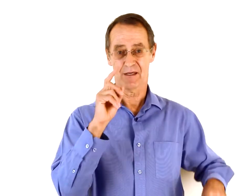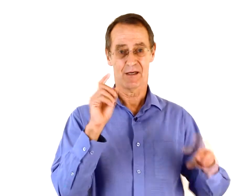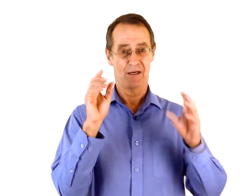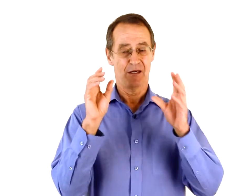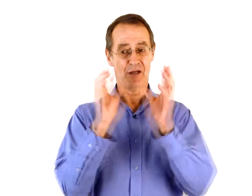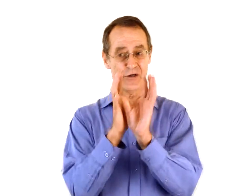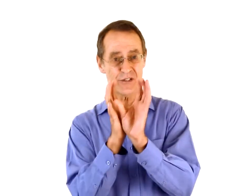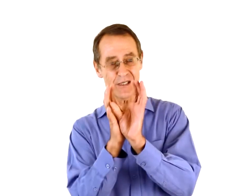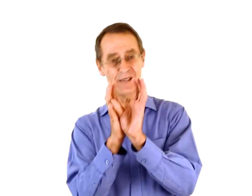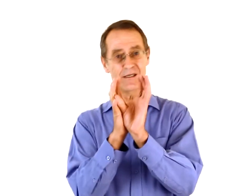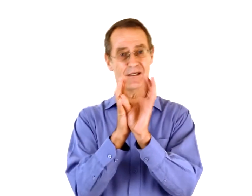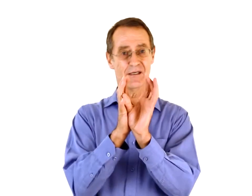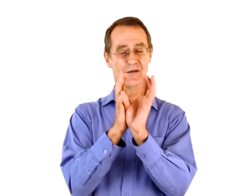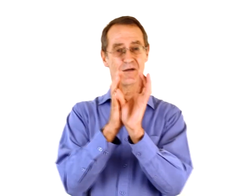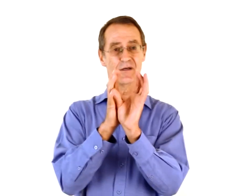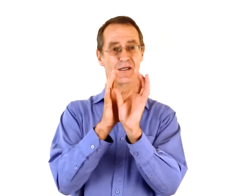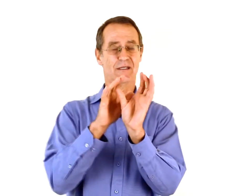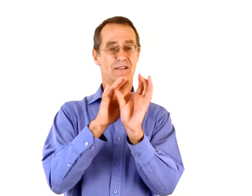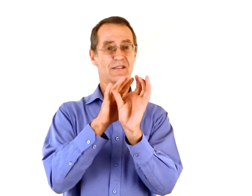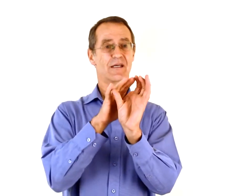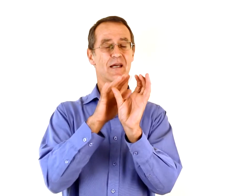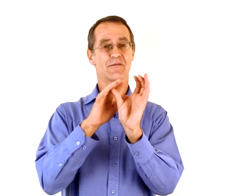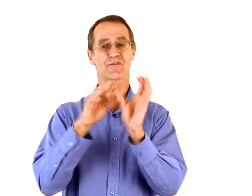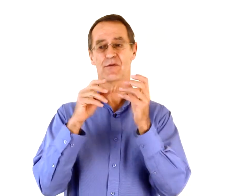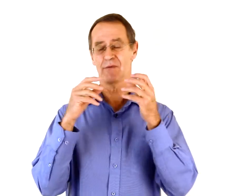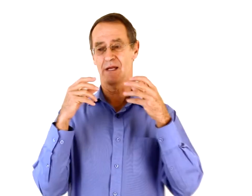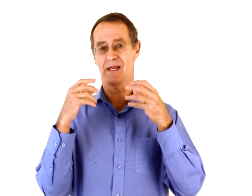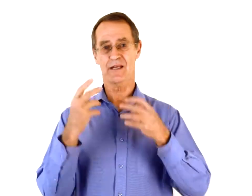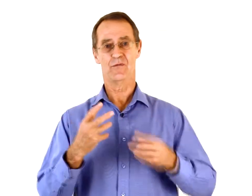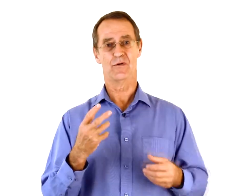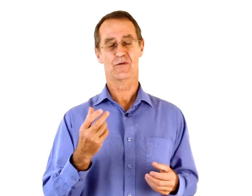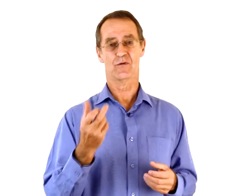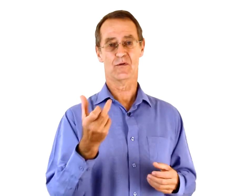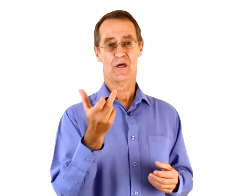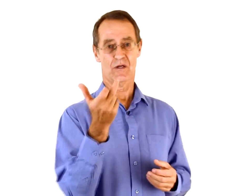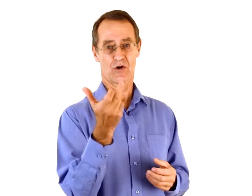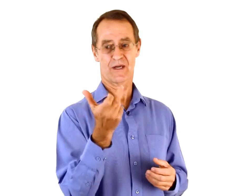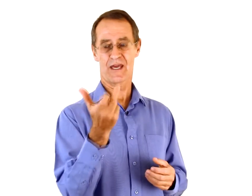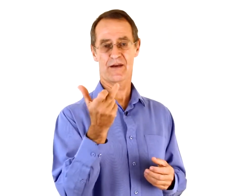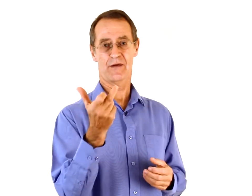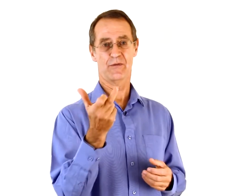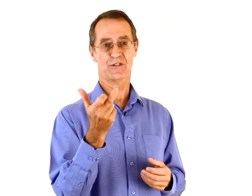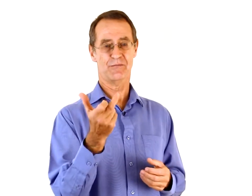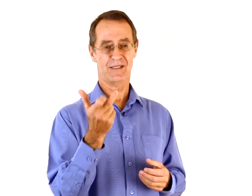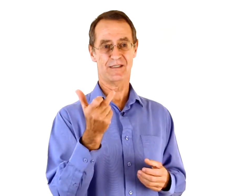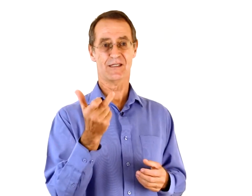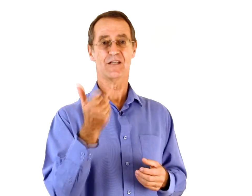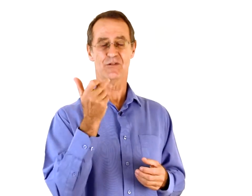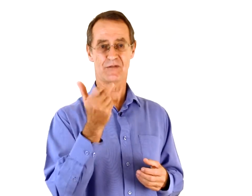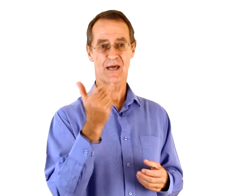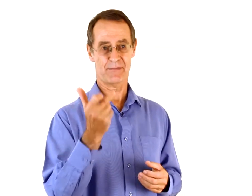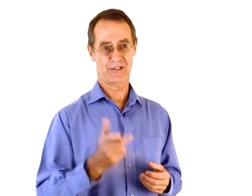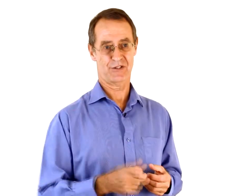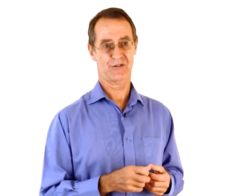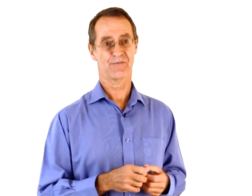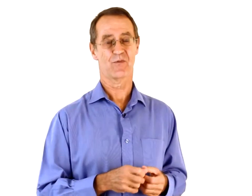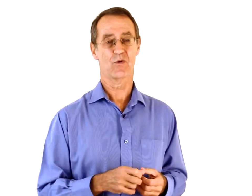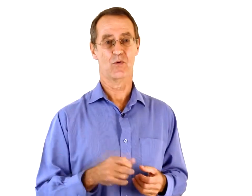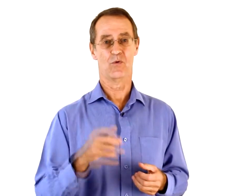noci comes from a Latin word called nocere, which means to damage or